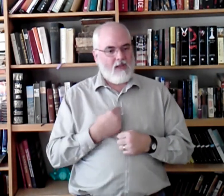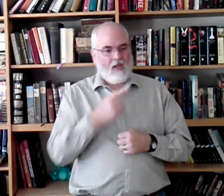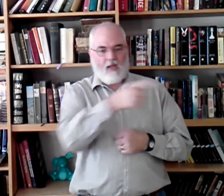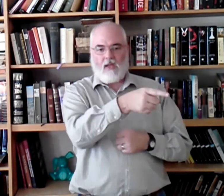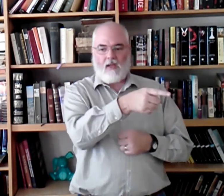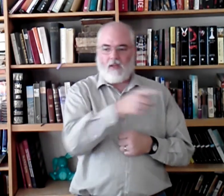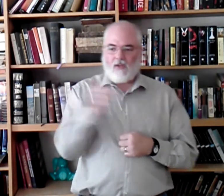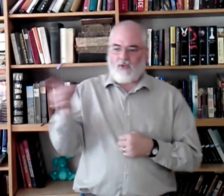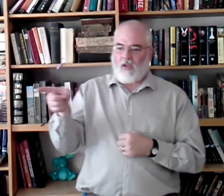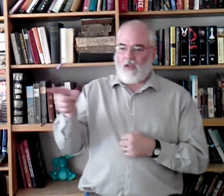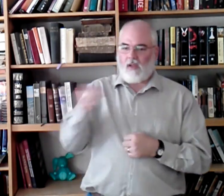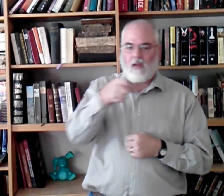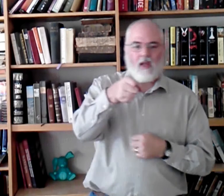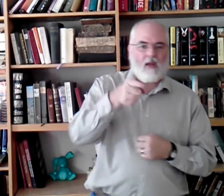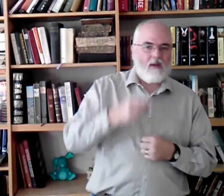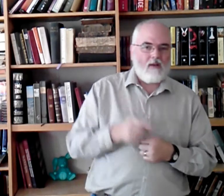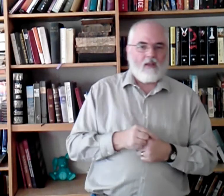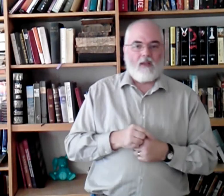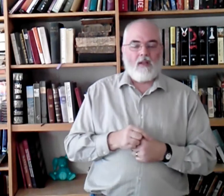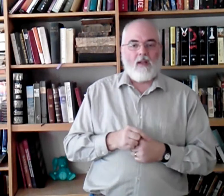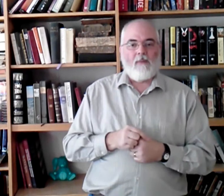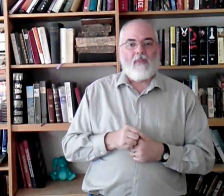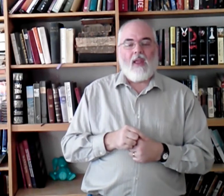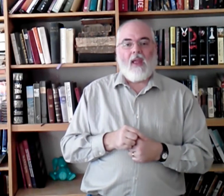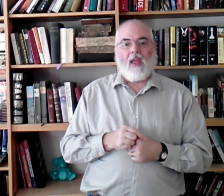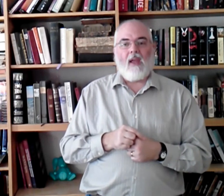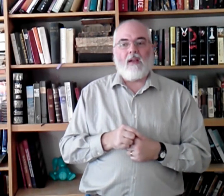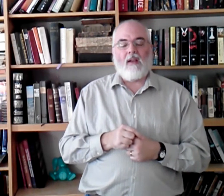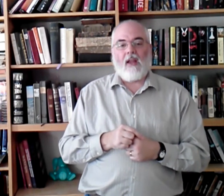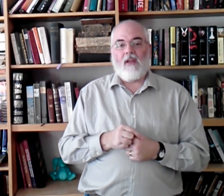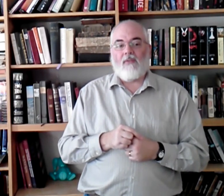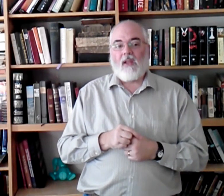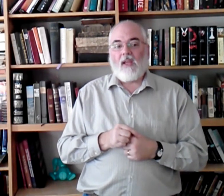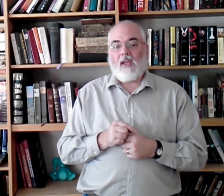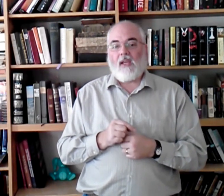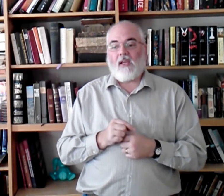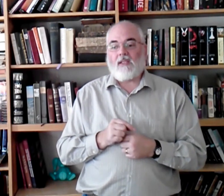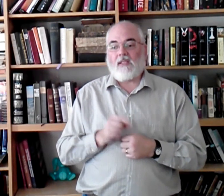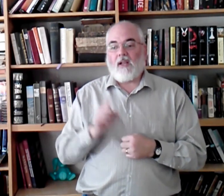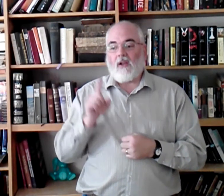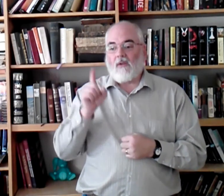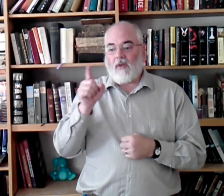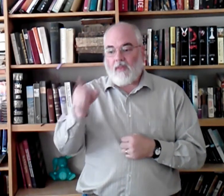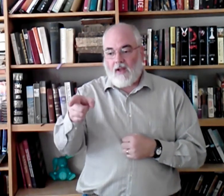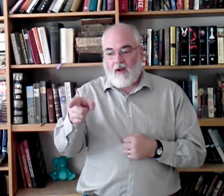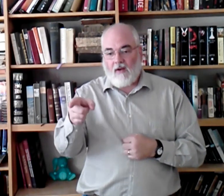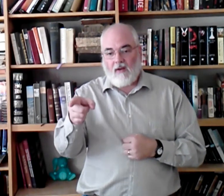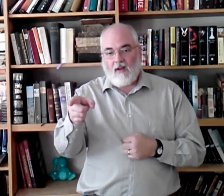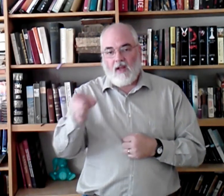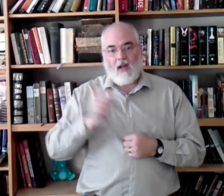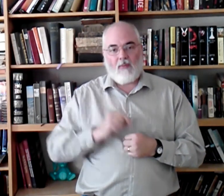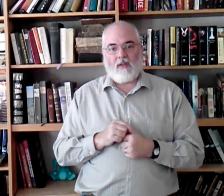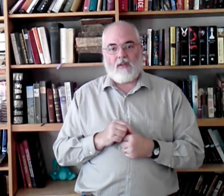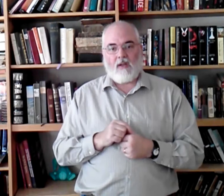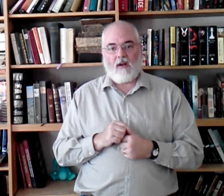he, she, it. And if he is sitting over there, I point there.